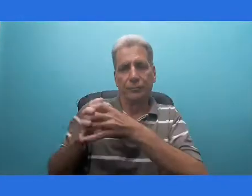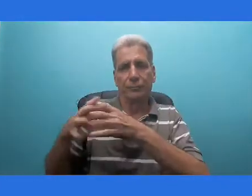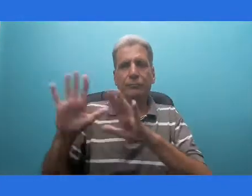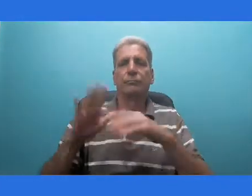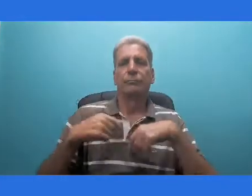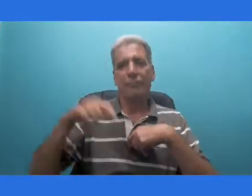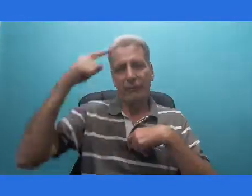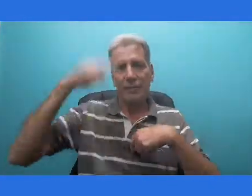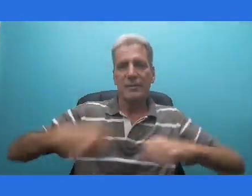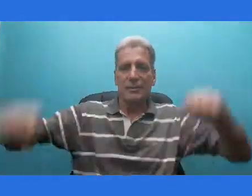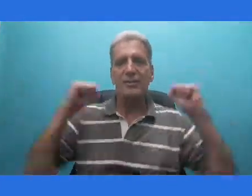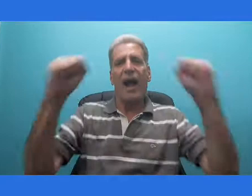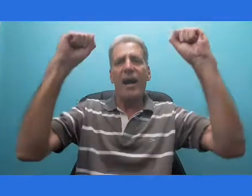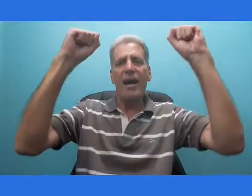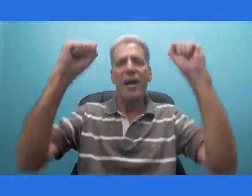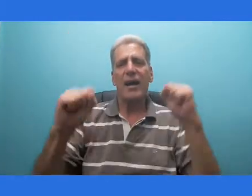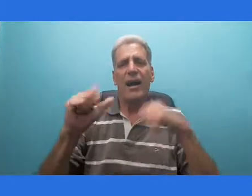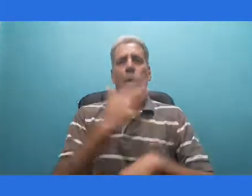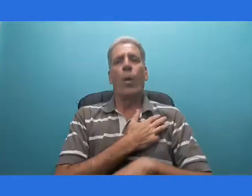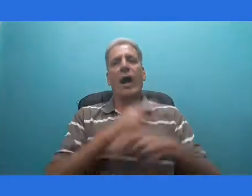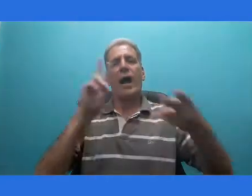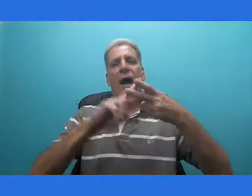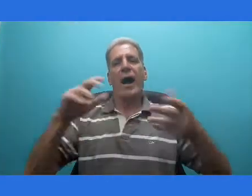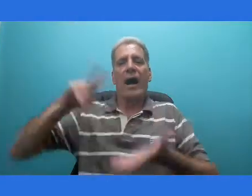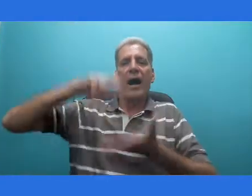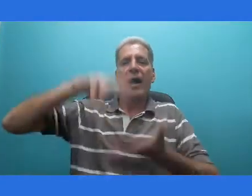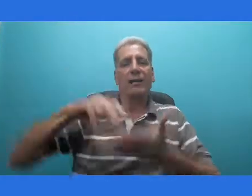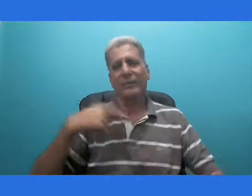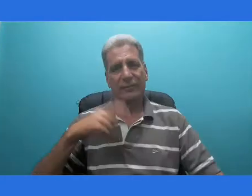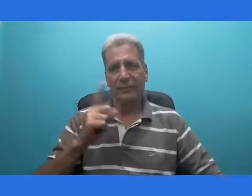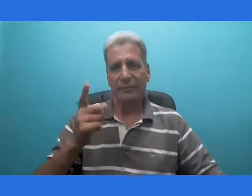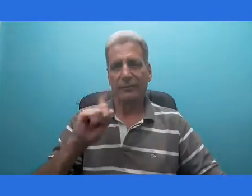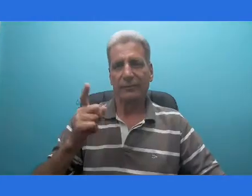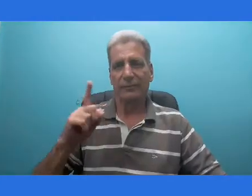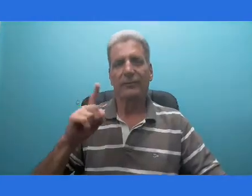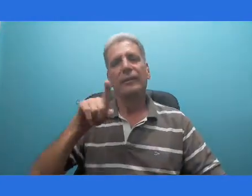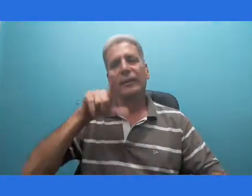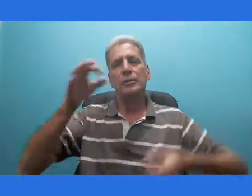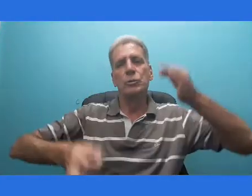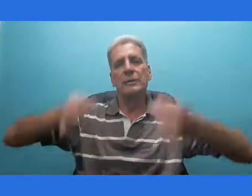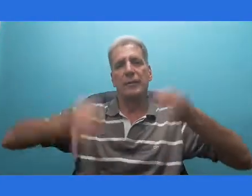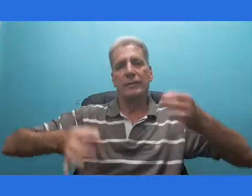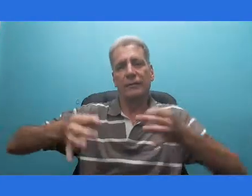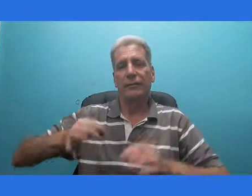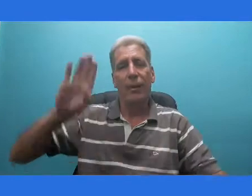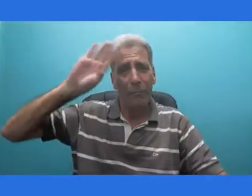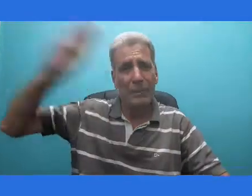Seven. Seven. Ten. Nine. Ten.